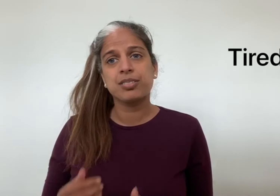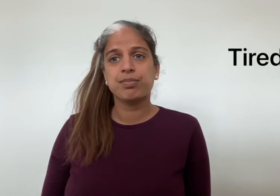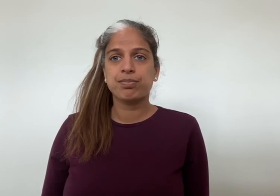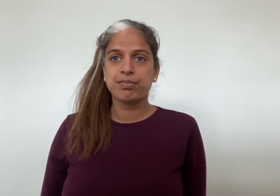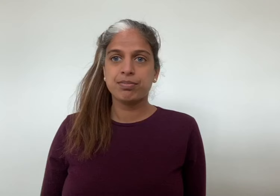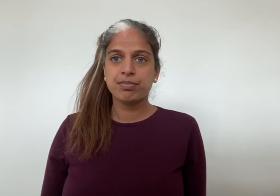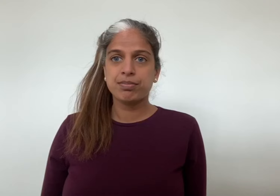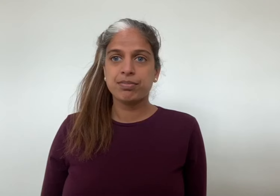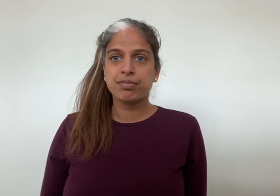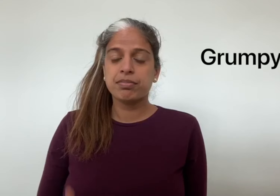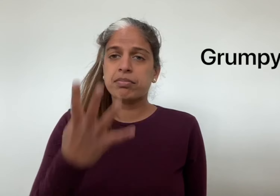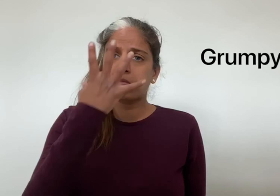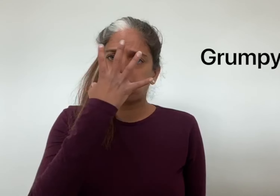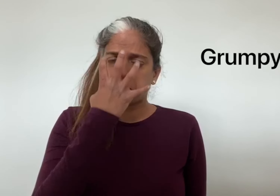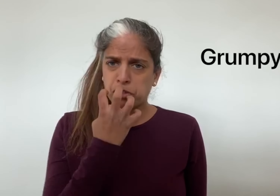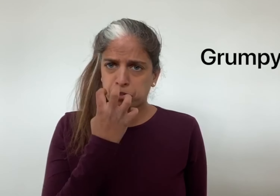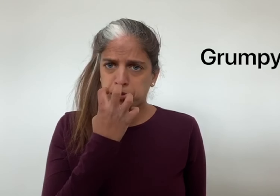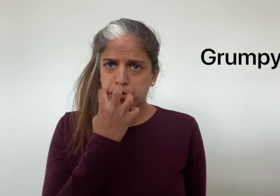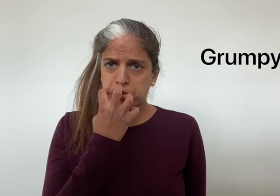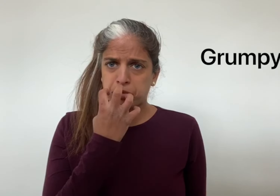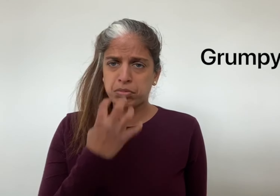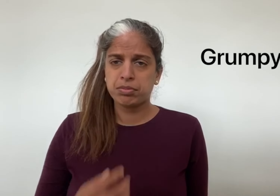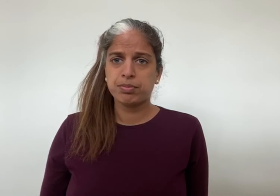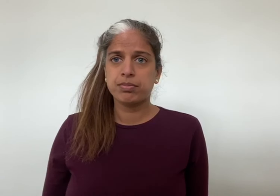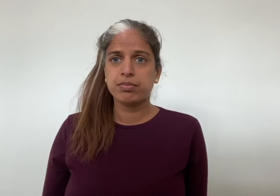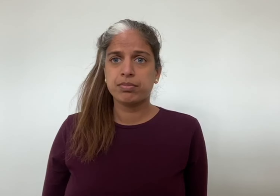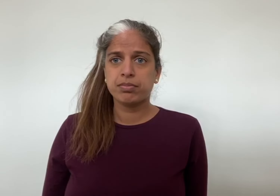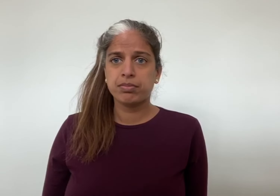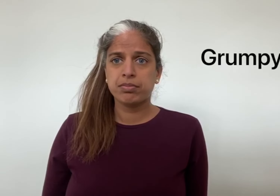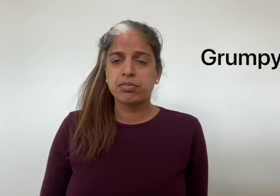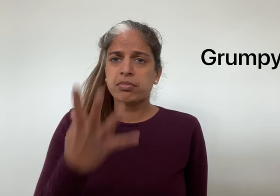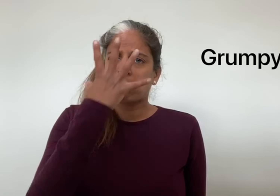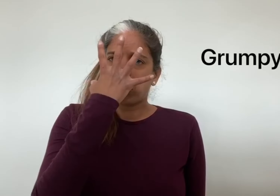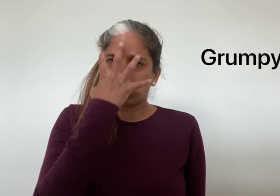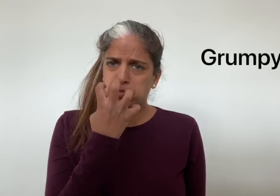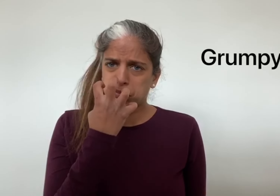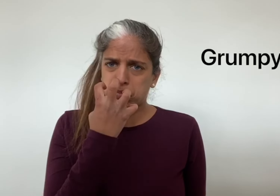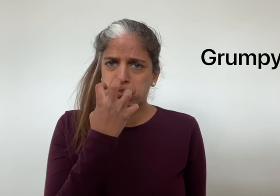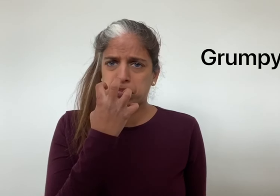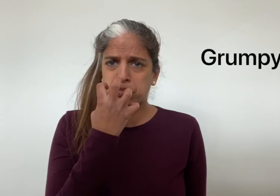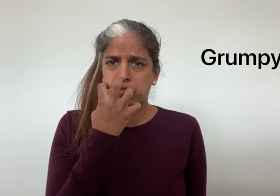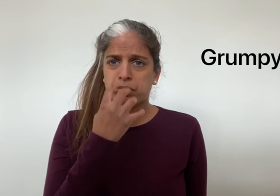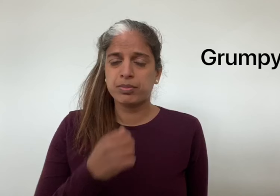tired grumpy grumpy-bye.